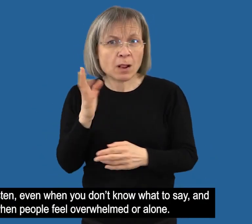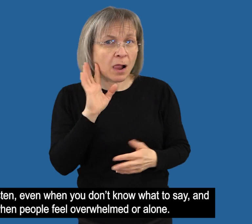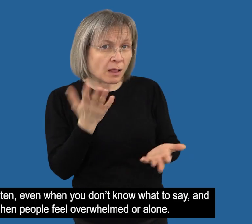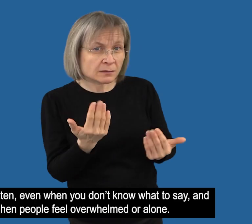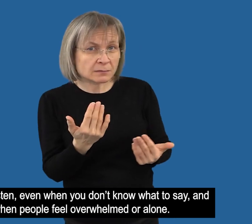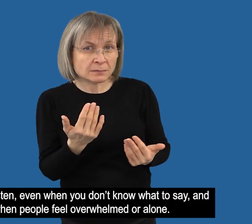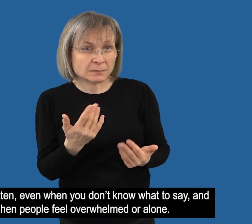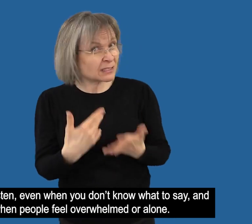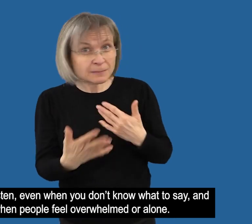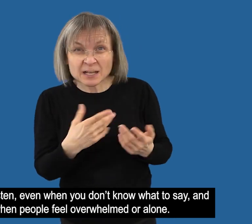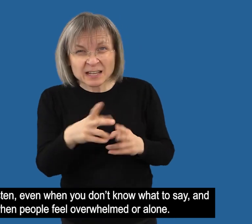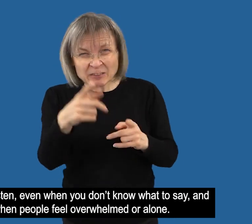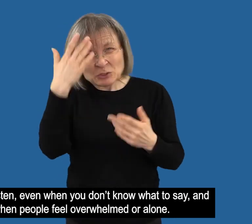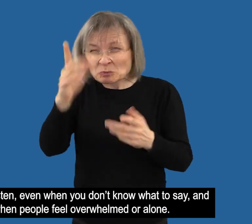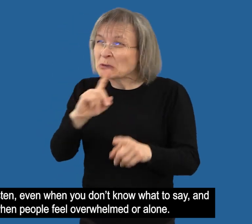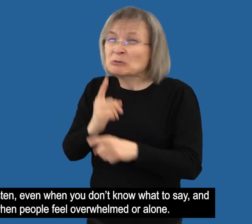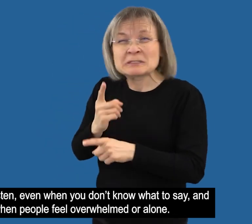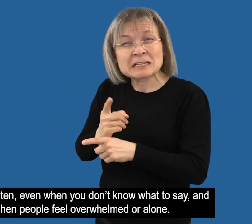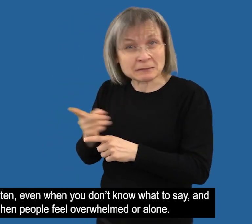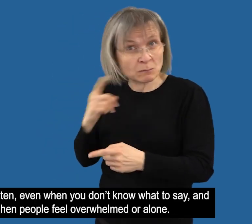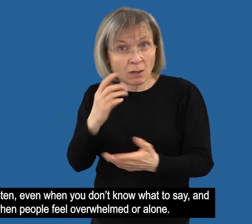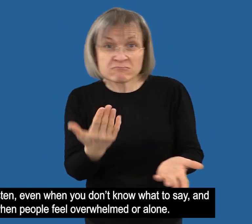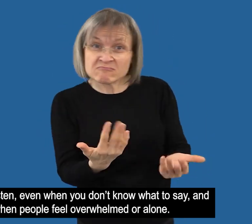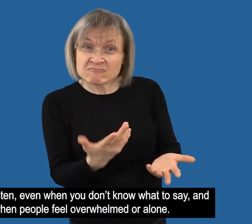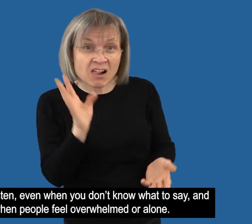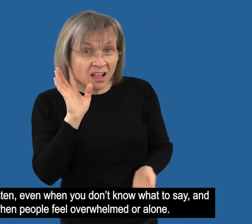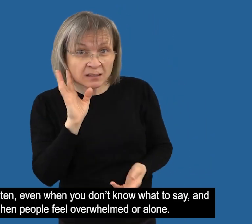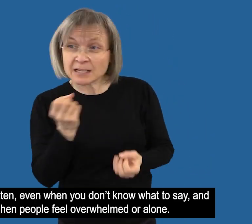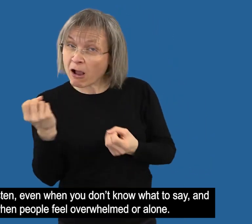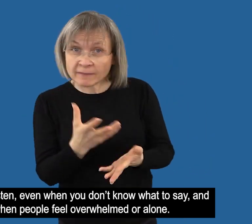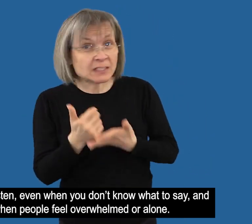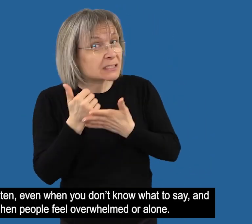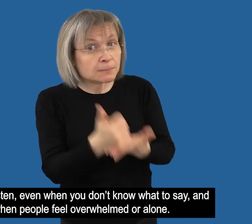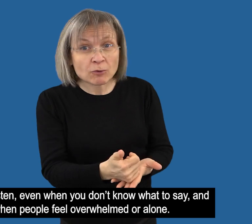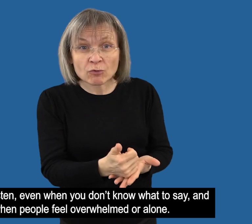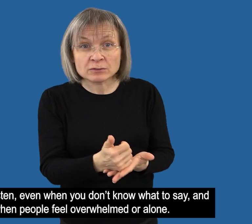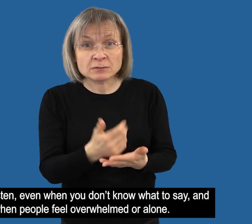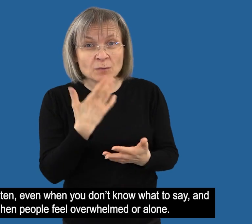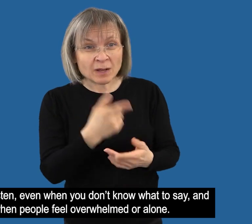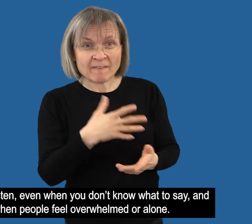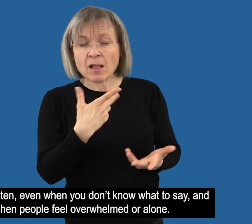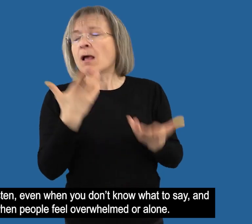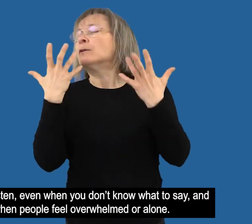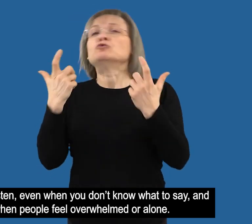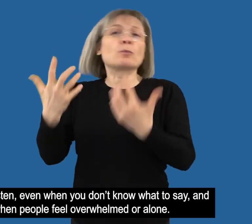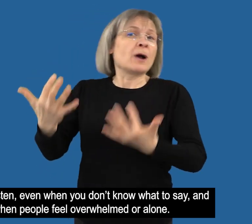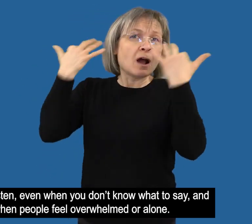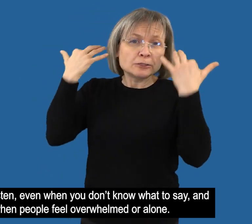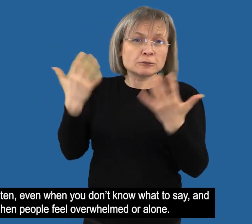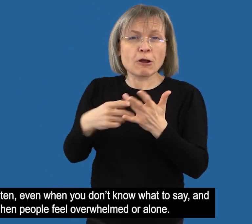Experienced staff will listen, even when you don't know what to say And offer support when people feel overwhelmed or alone